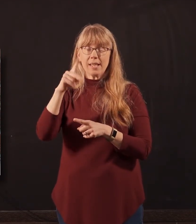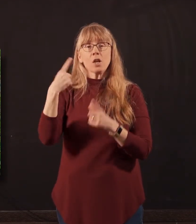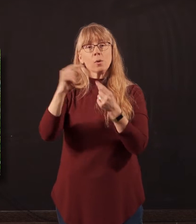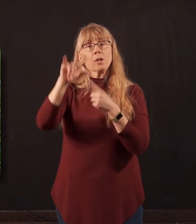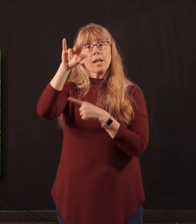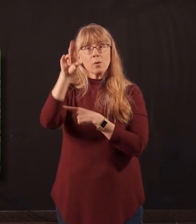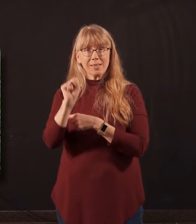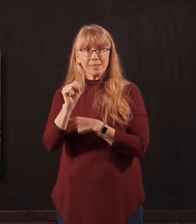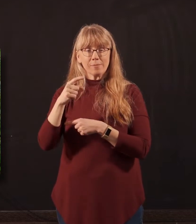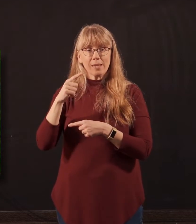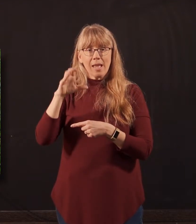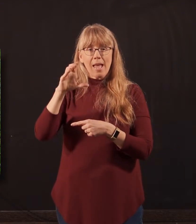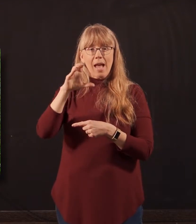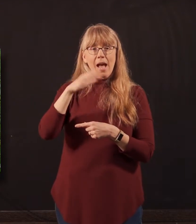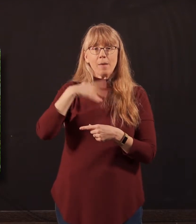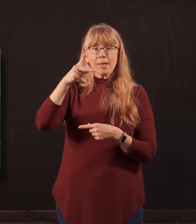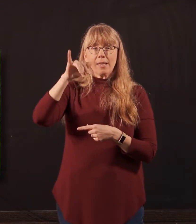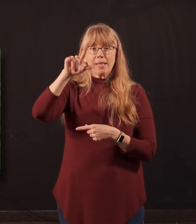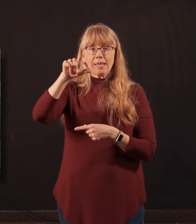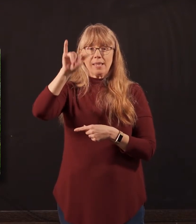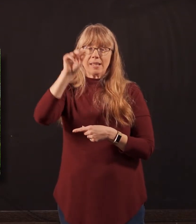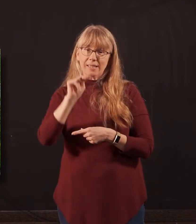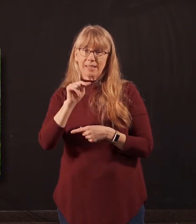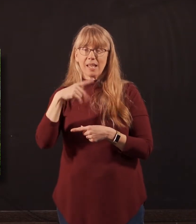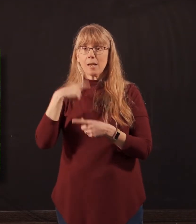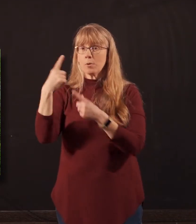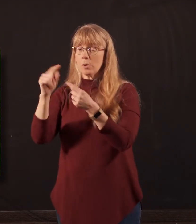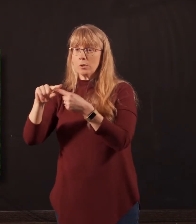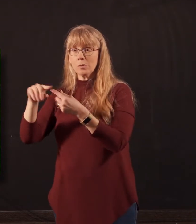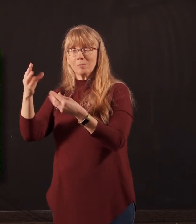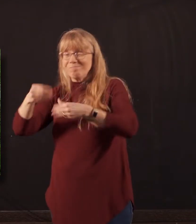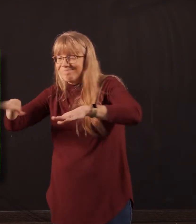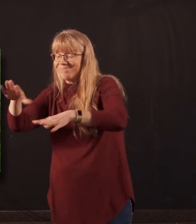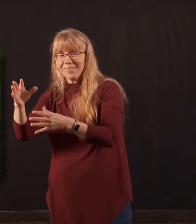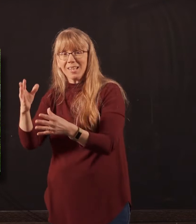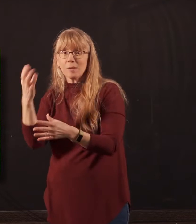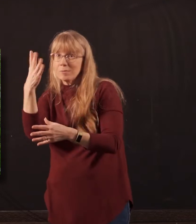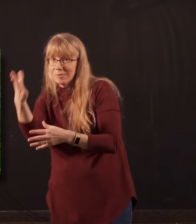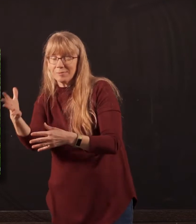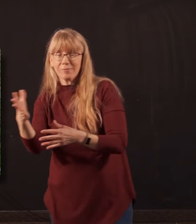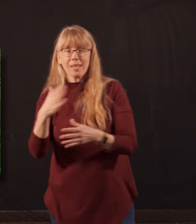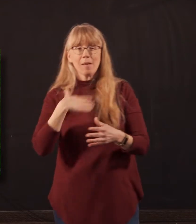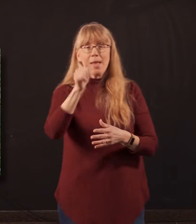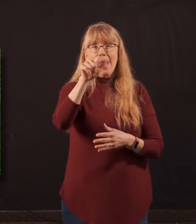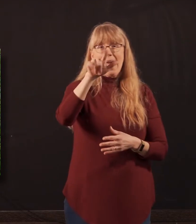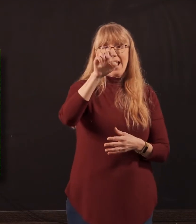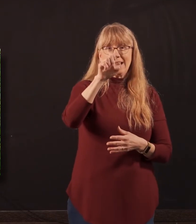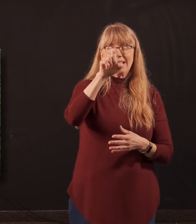I am Killian Conrad, and I plan to go to landscaping. Hi, I'm Alexander Conrad, and I plan on going to Ivy